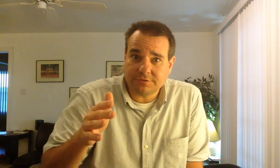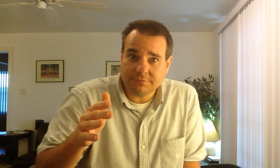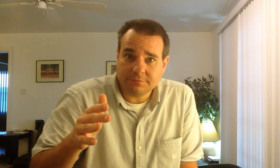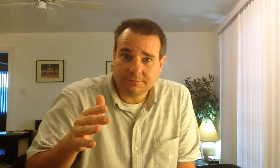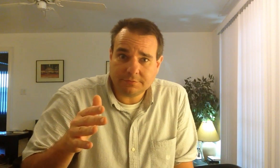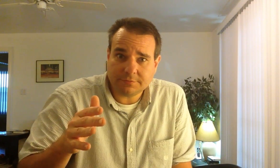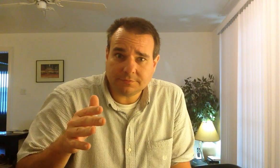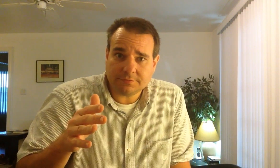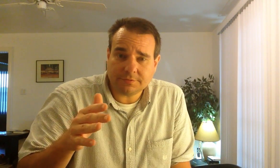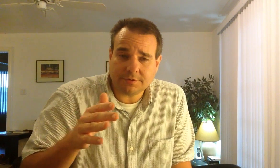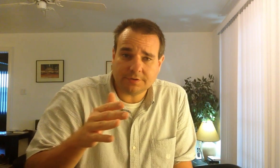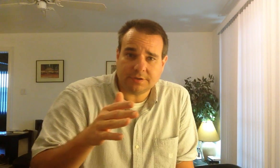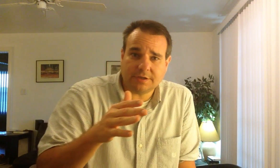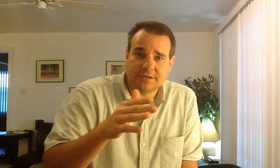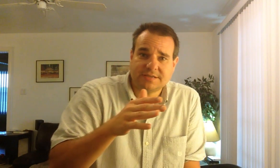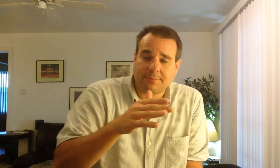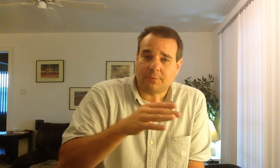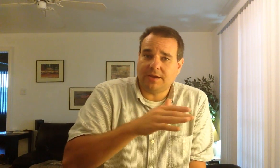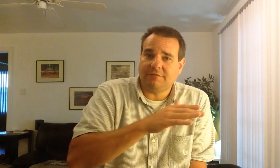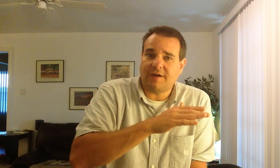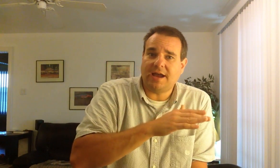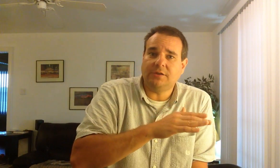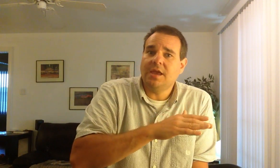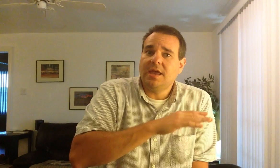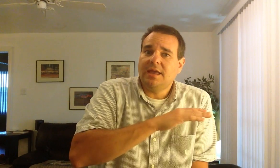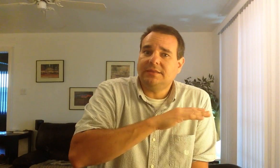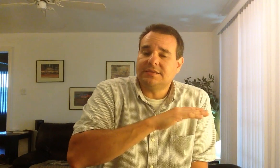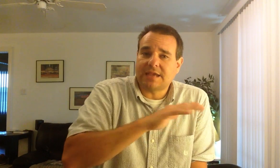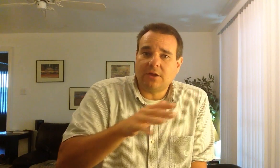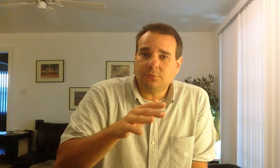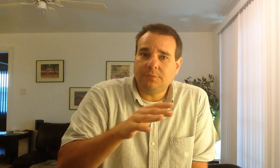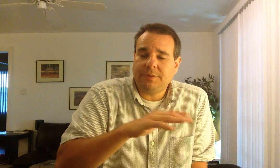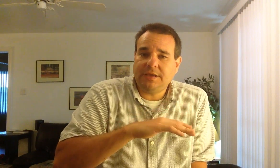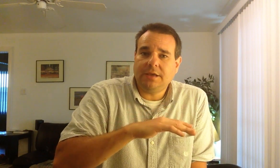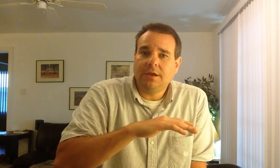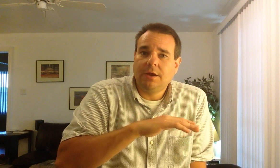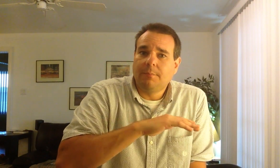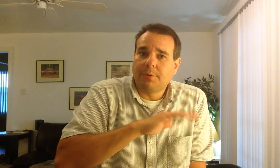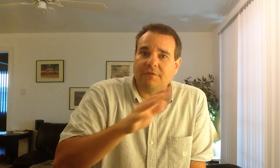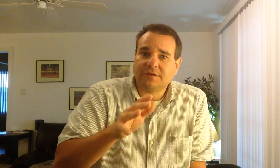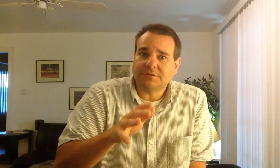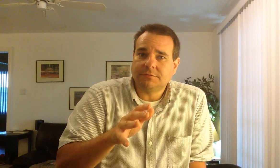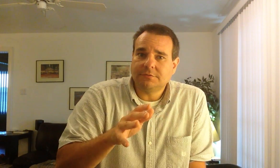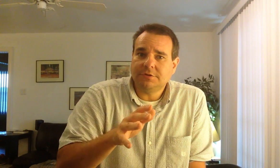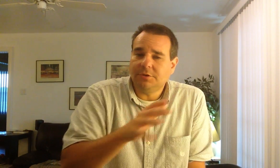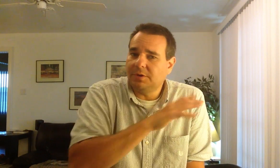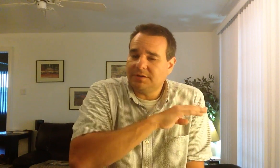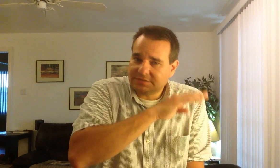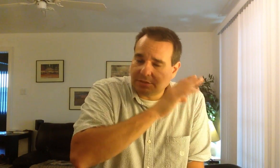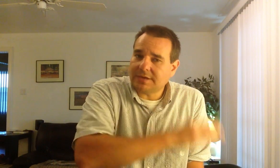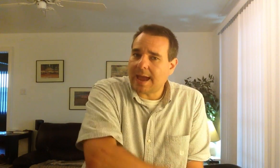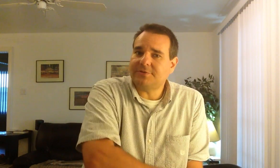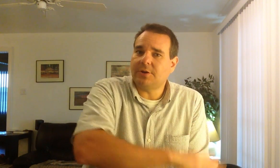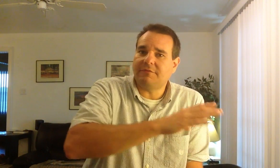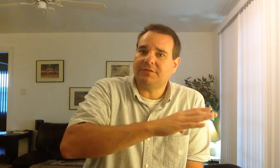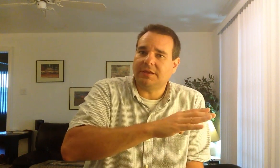sample rate file, the sound would be perfect. You would still capture everything.